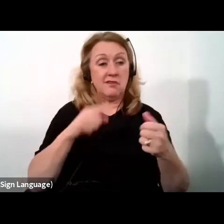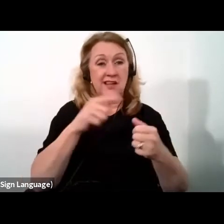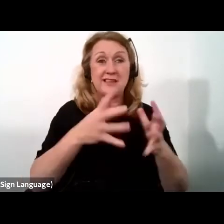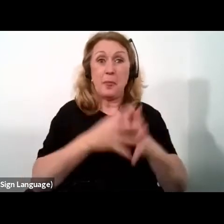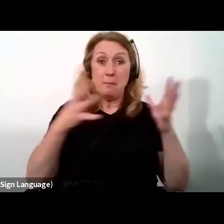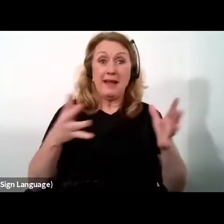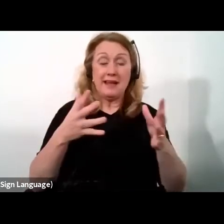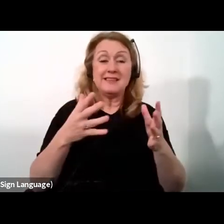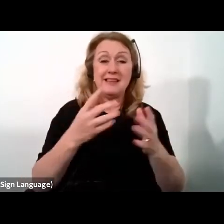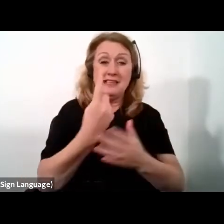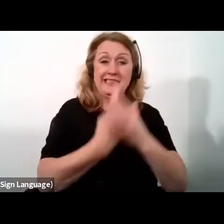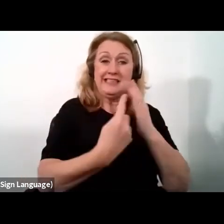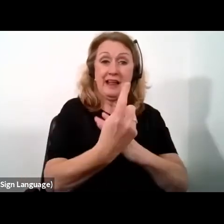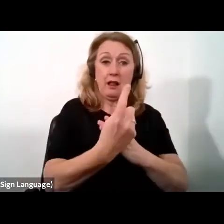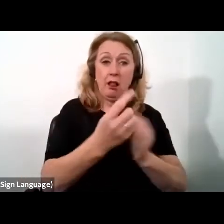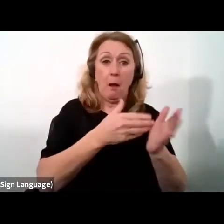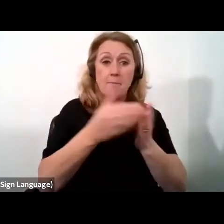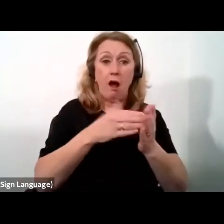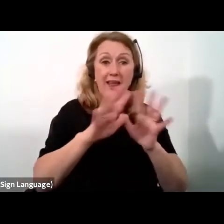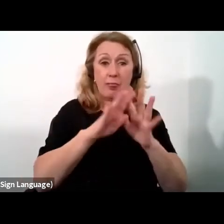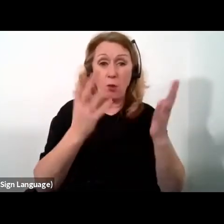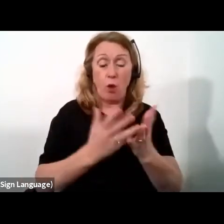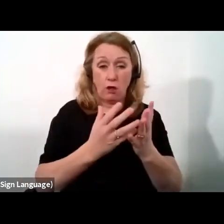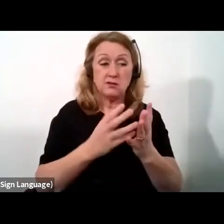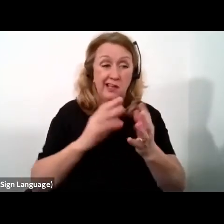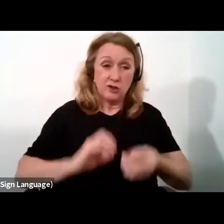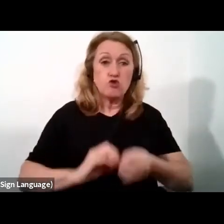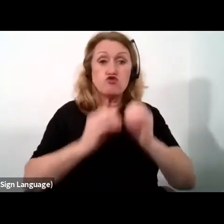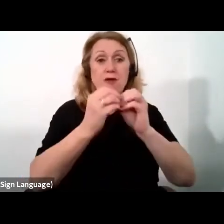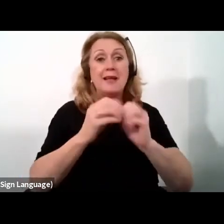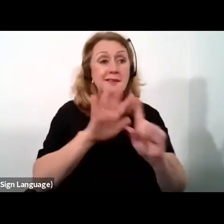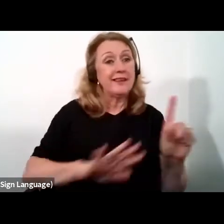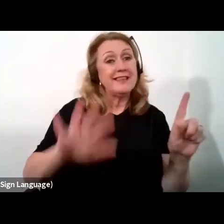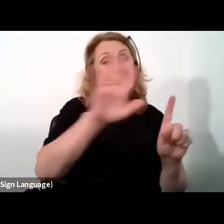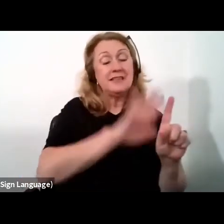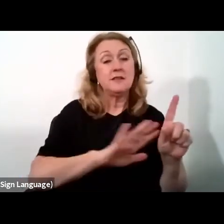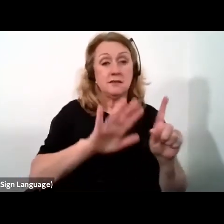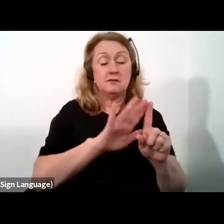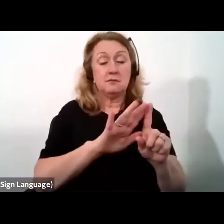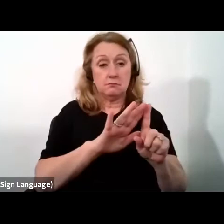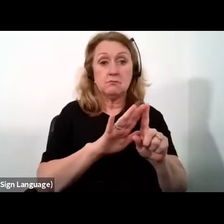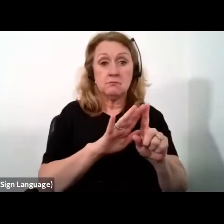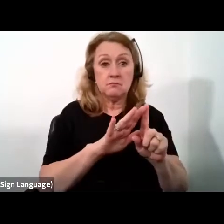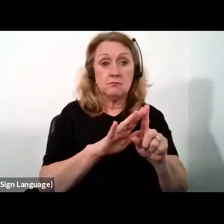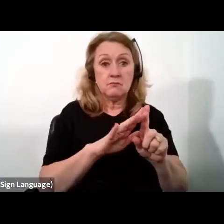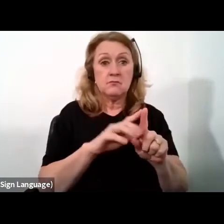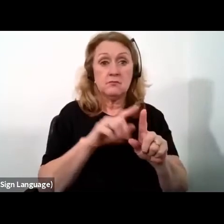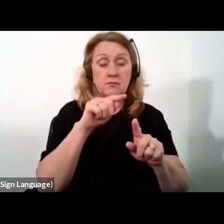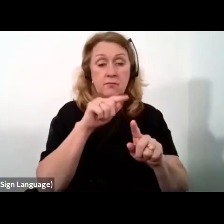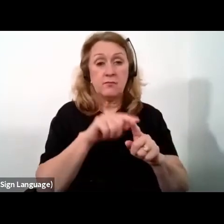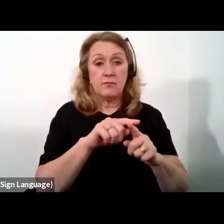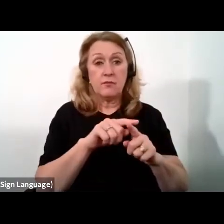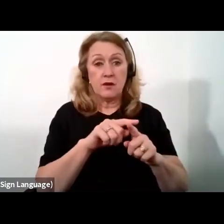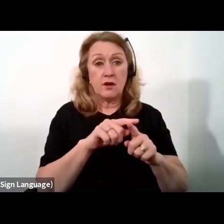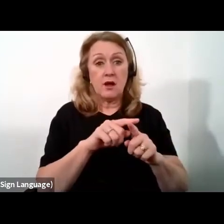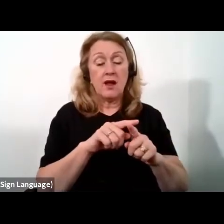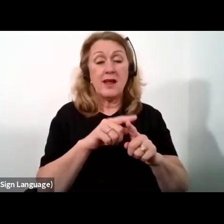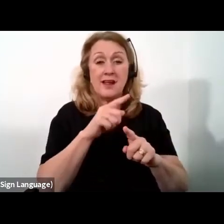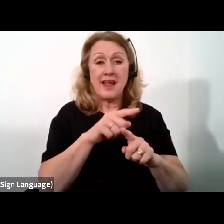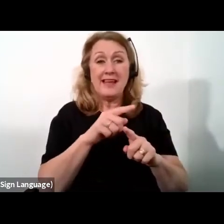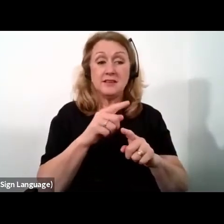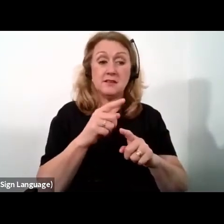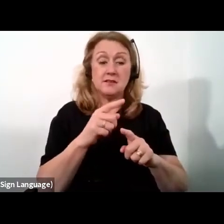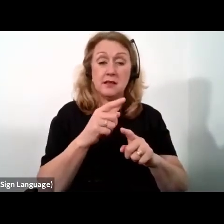in the world by membership and created the conditions for sales or scale, also lifts one of the most